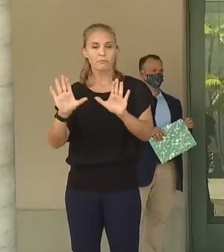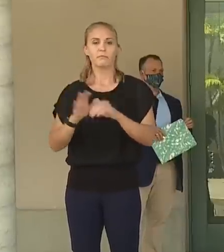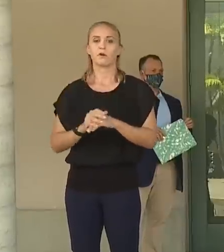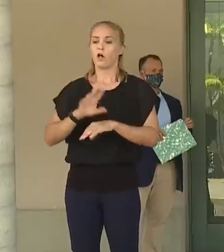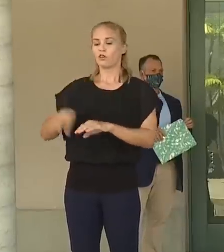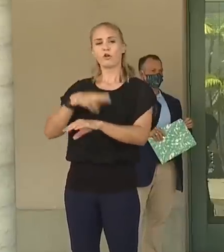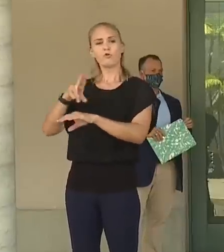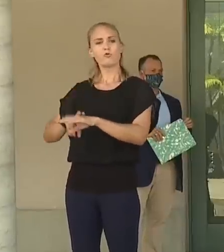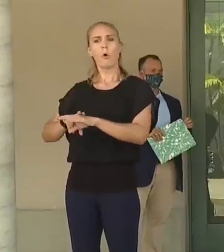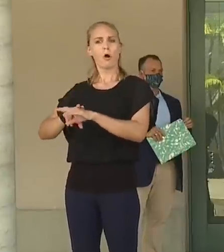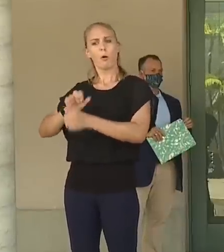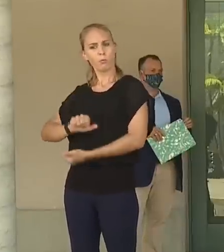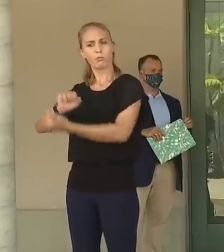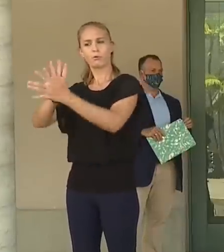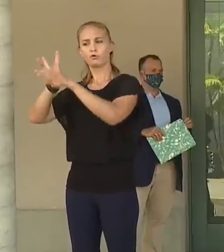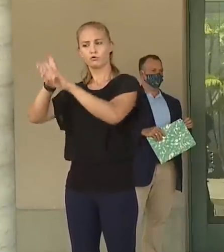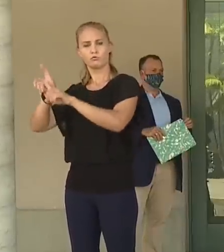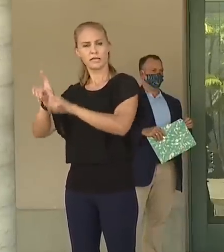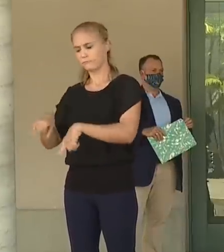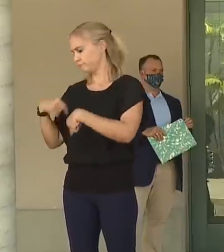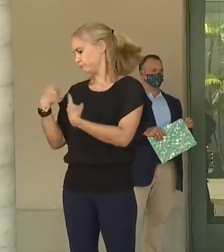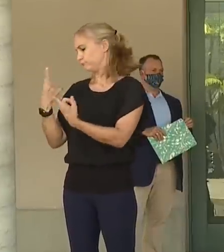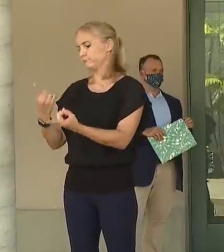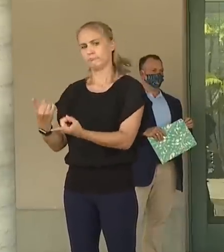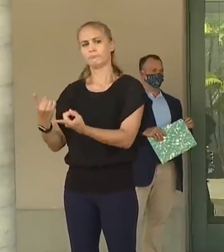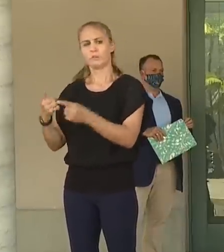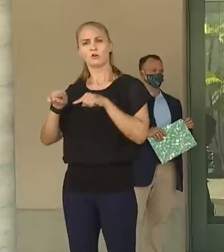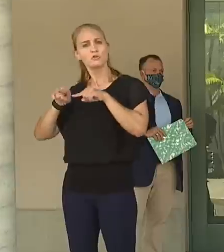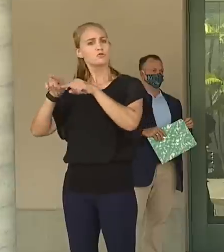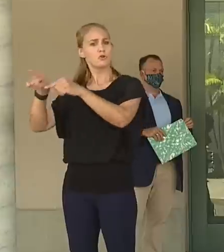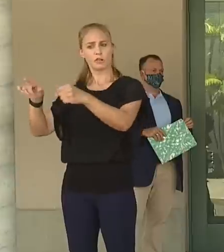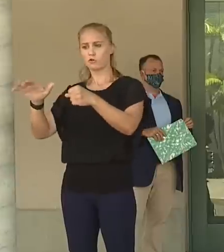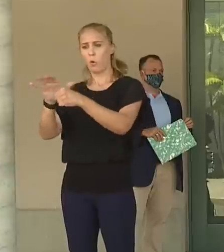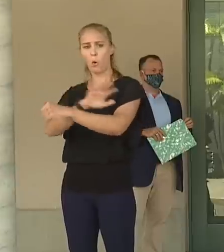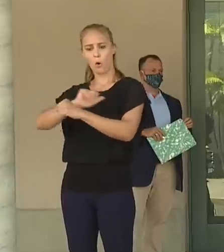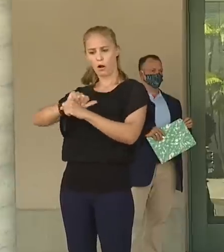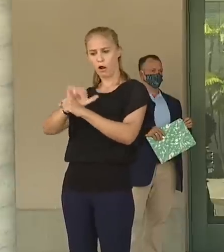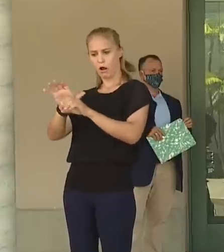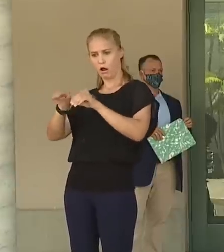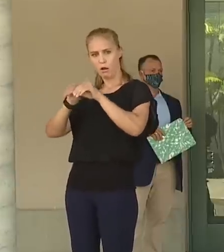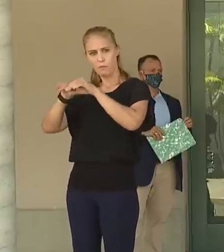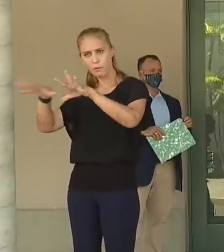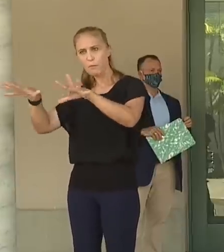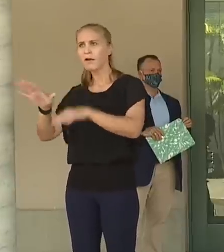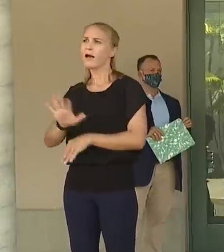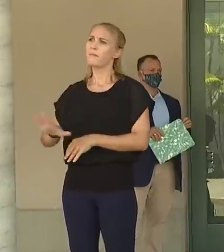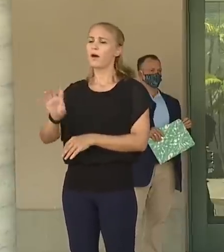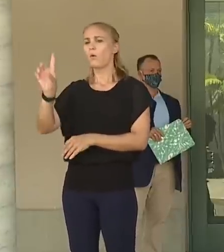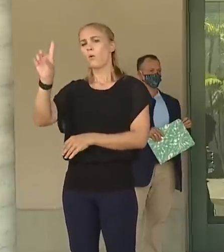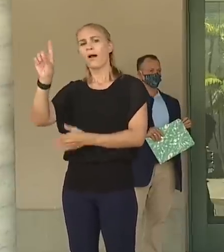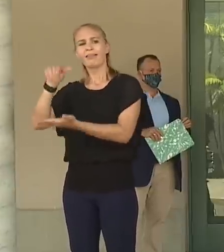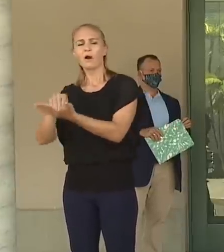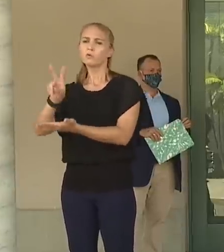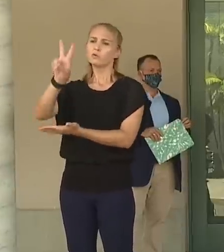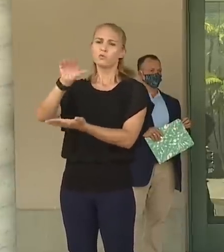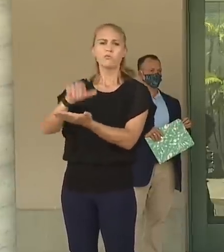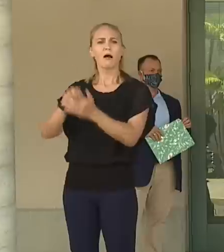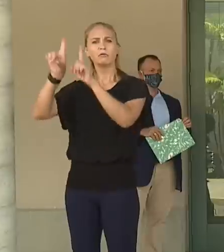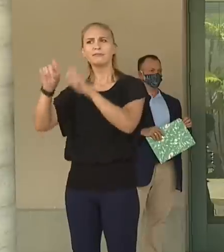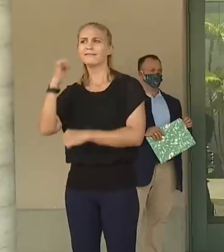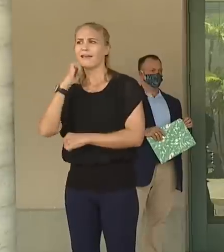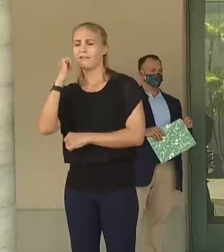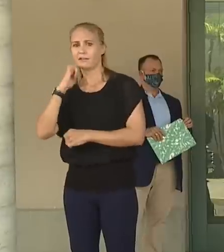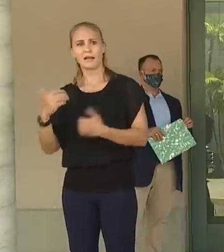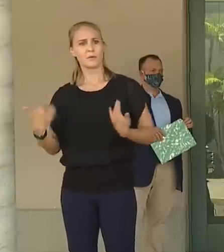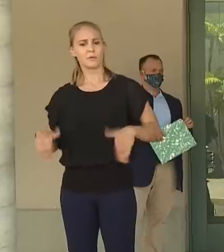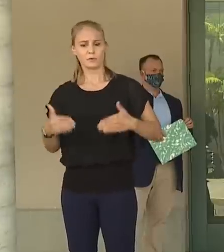course of testing for the past during this whole pandemic has been 1 to 2,000 tests per day. So this